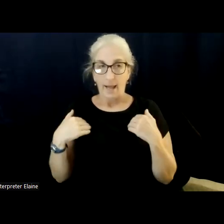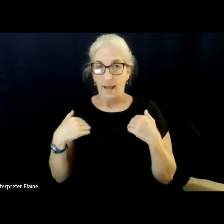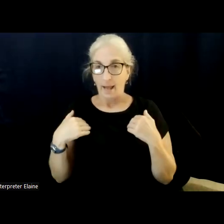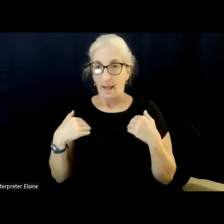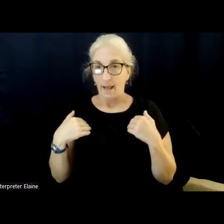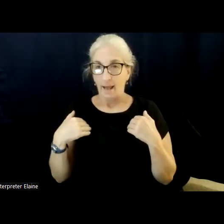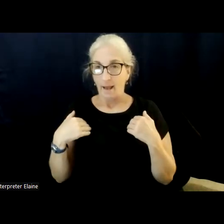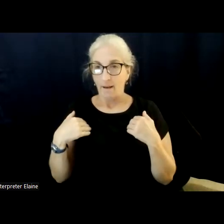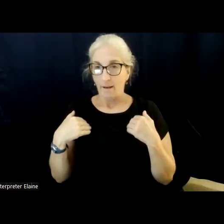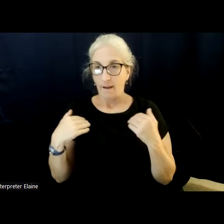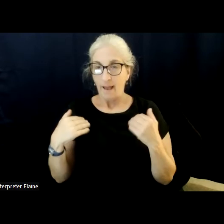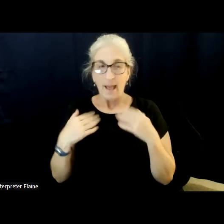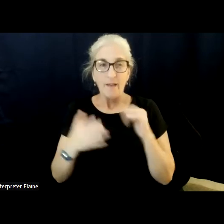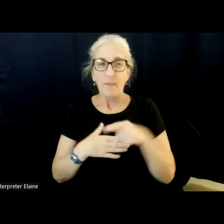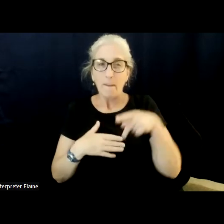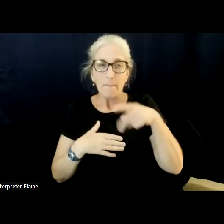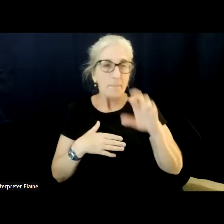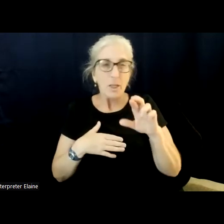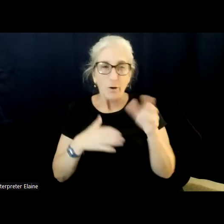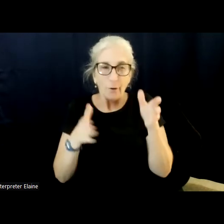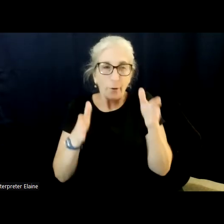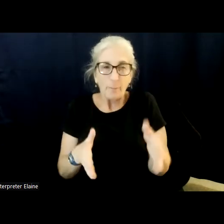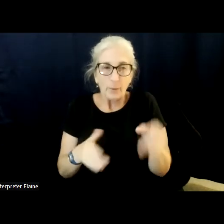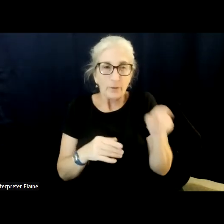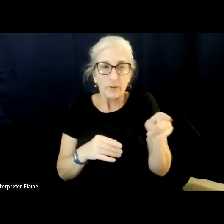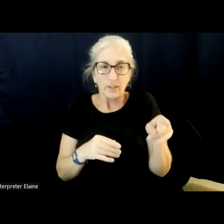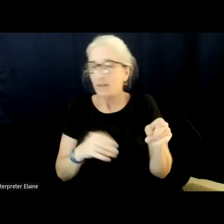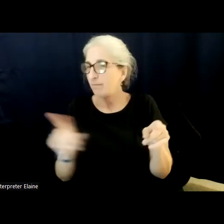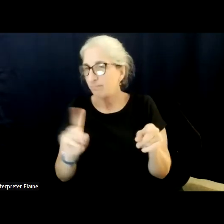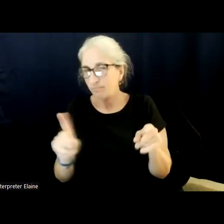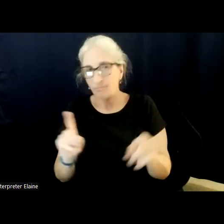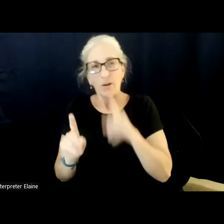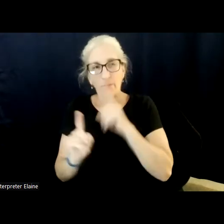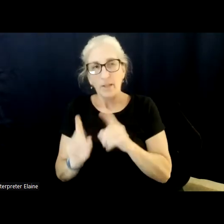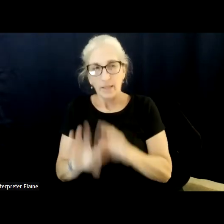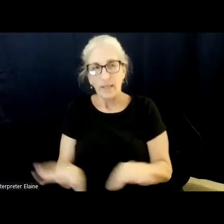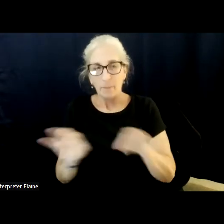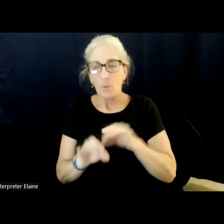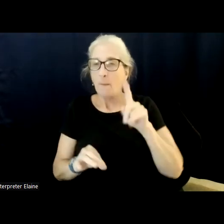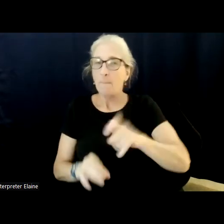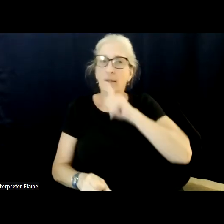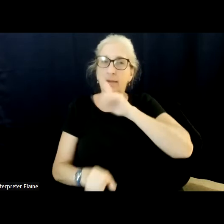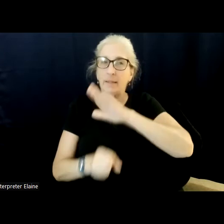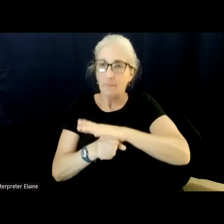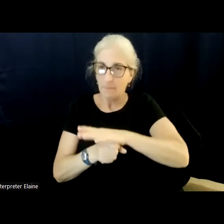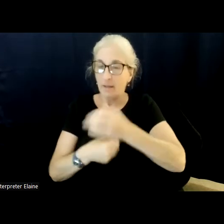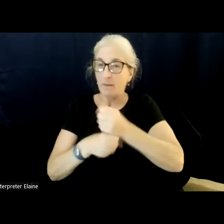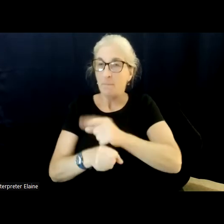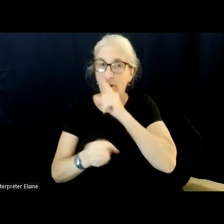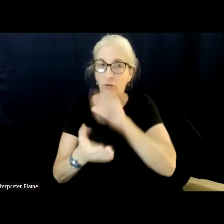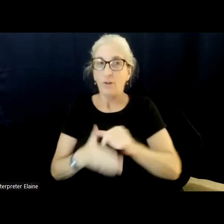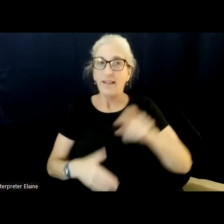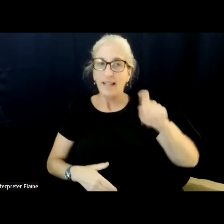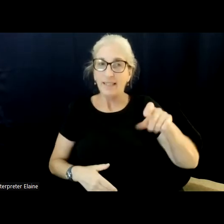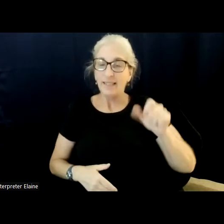PR move. But beyond that, actually commit to ensuring that the needs of the disabled